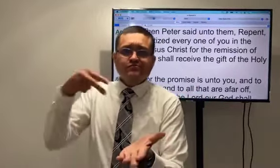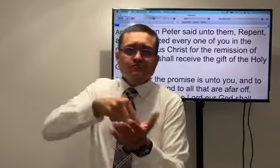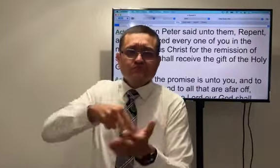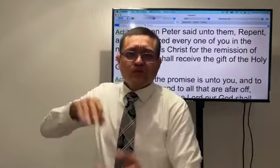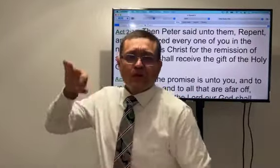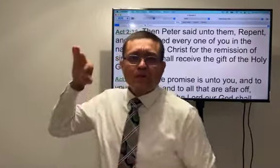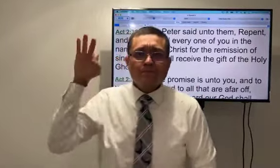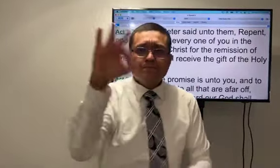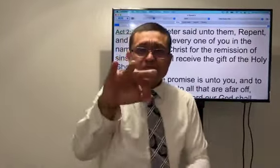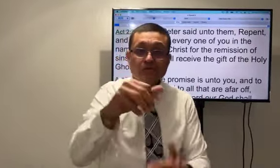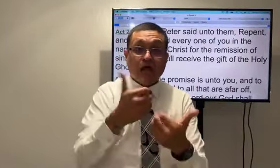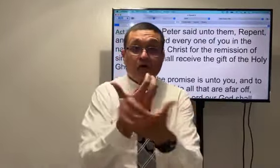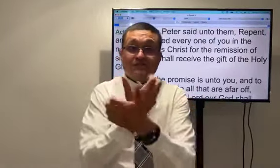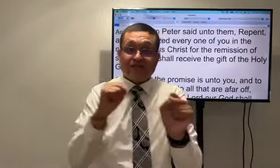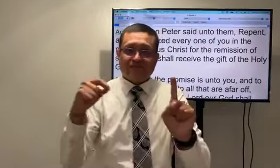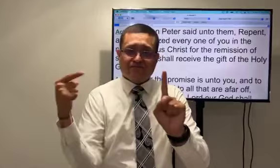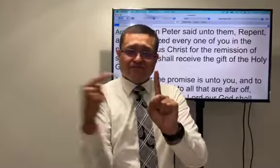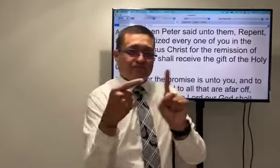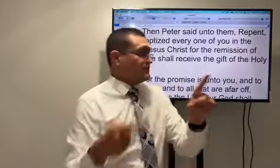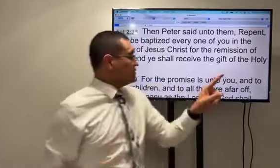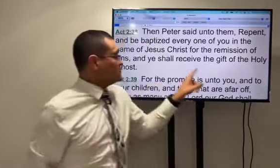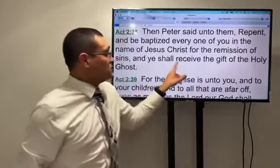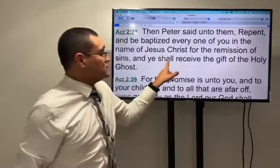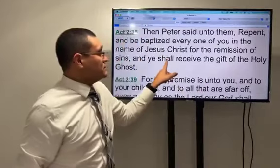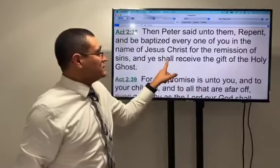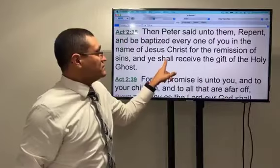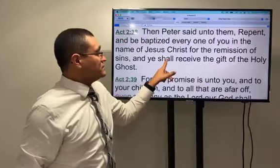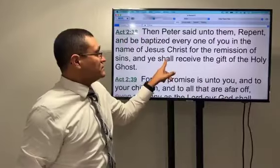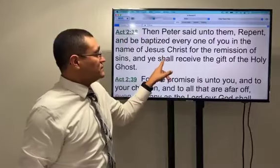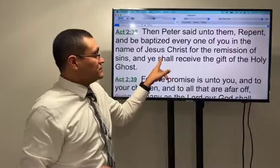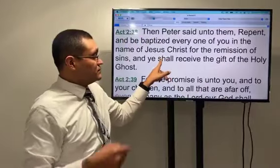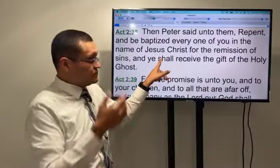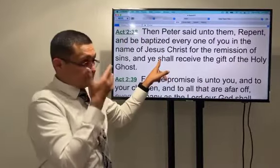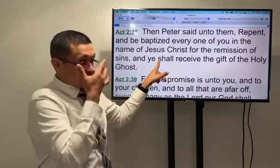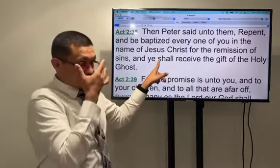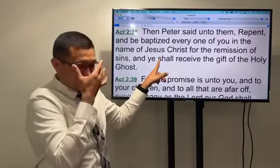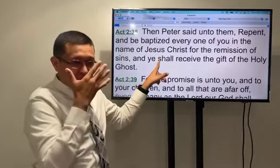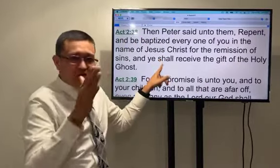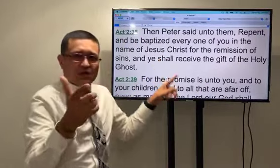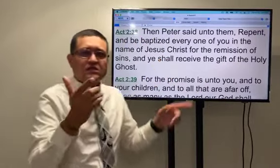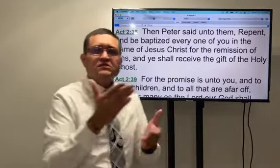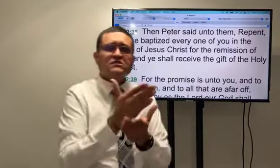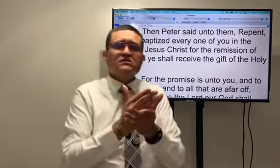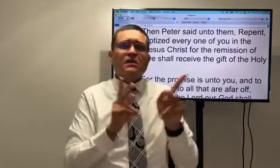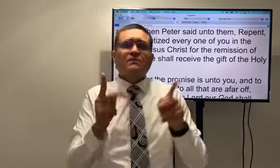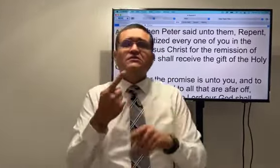this is where Peter understood the power of the Holy Ghost he was preaching